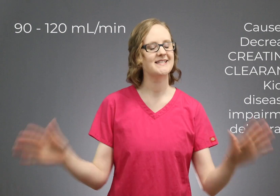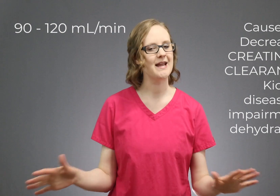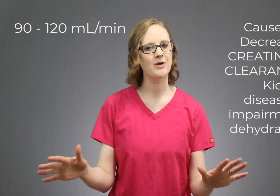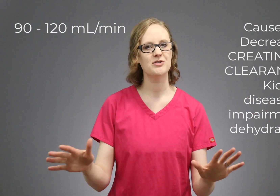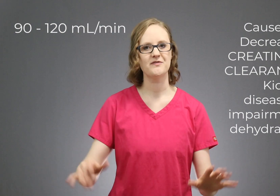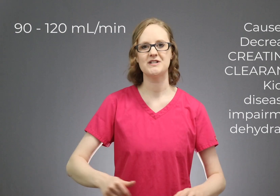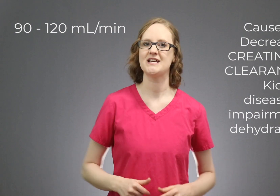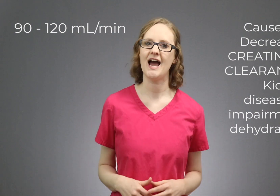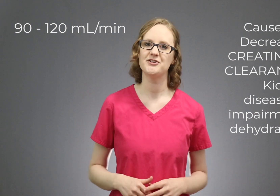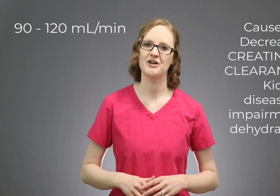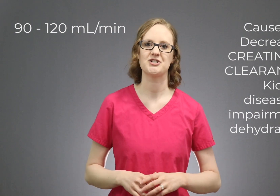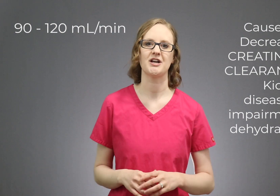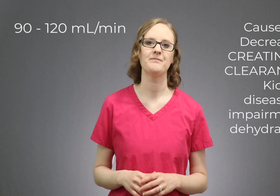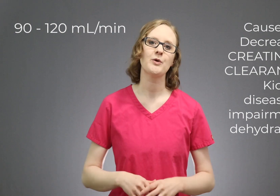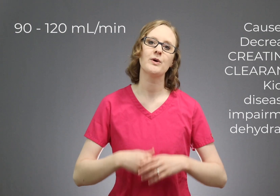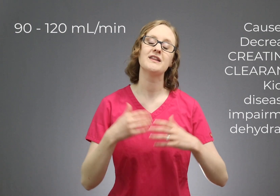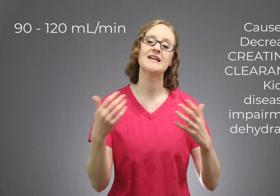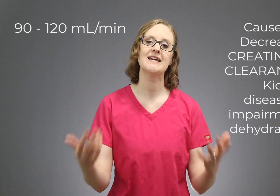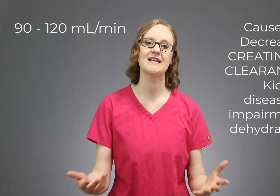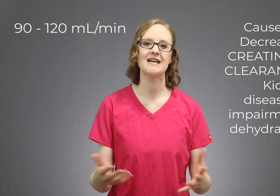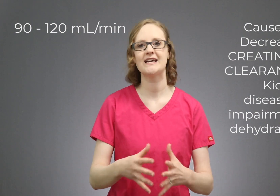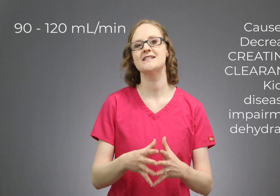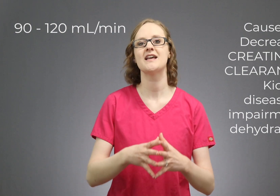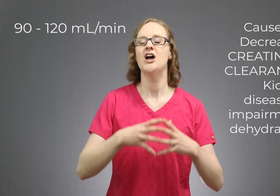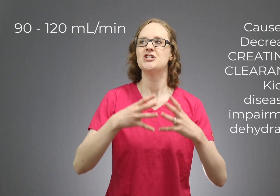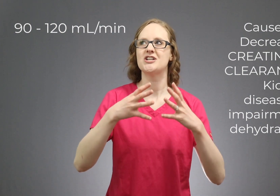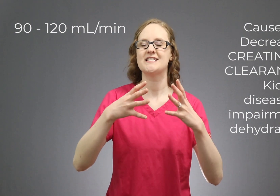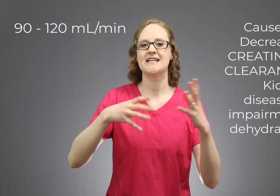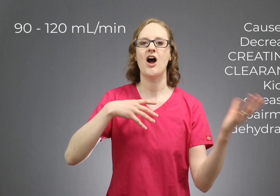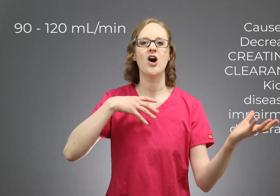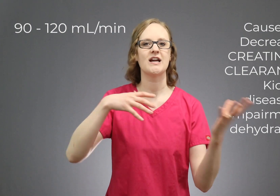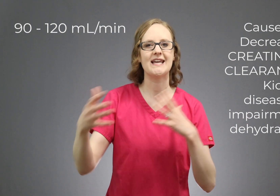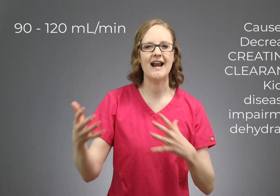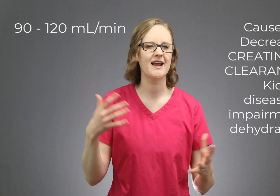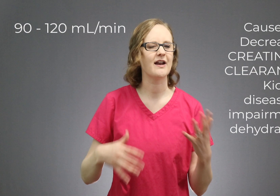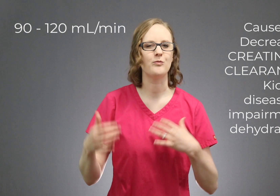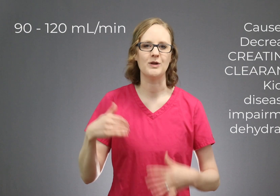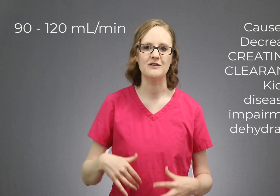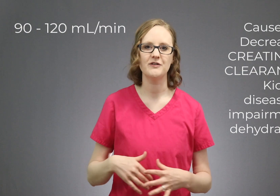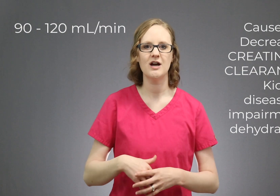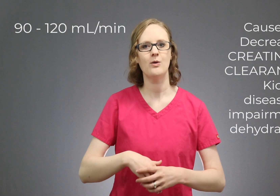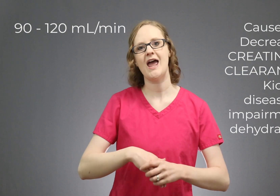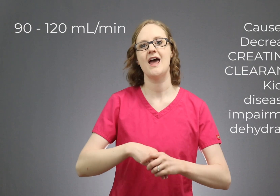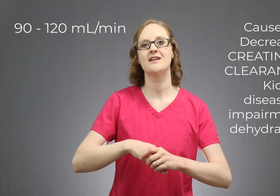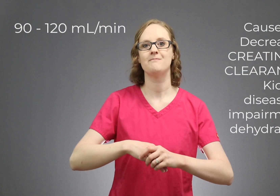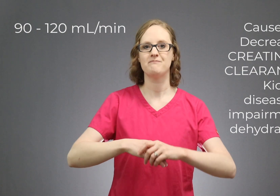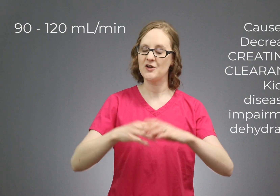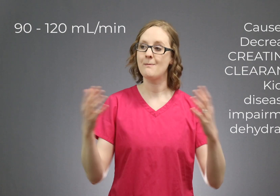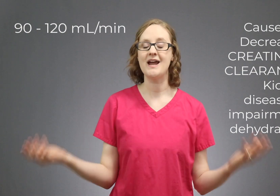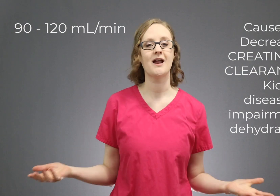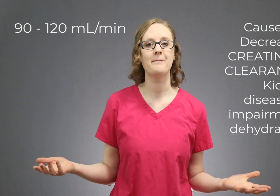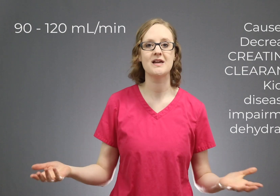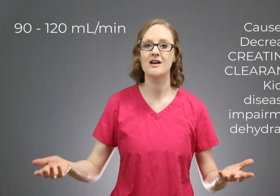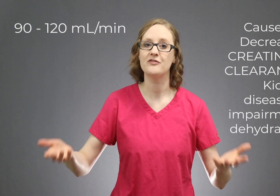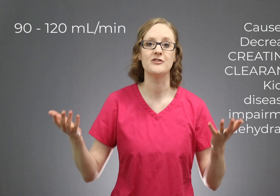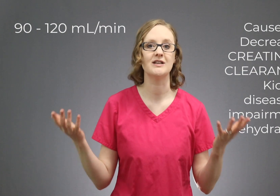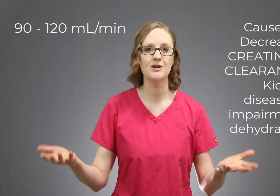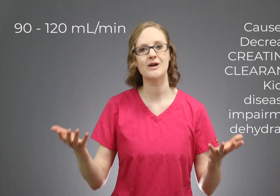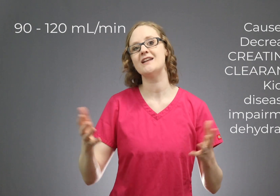the same goes for dehydration, where the kidneys just aren't getting enough blood flow, and there might not be enough fluid